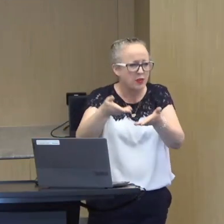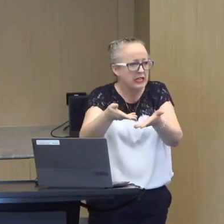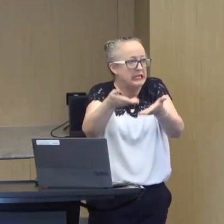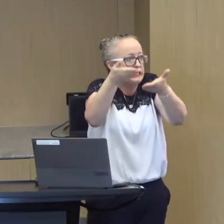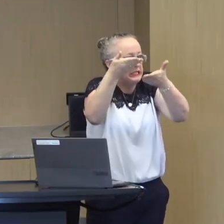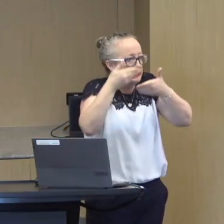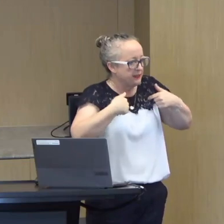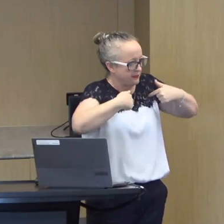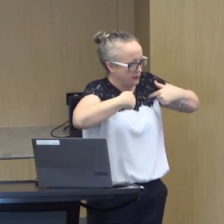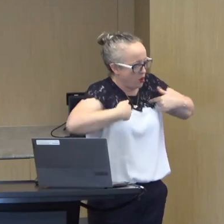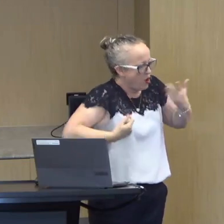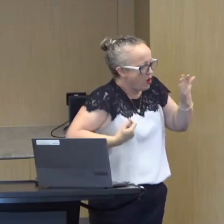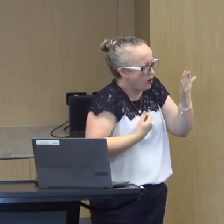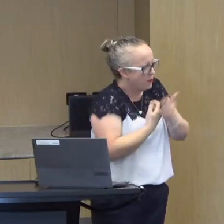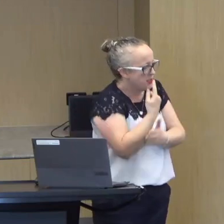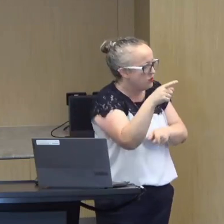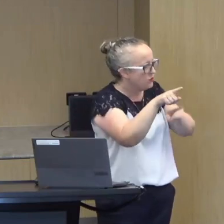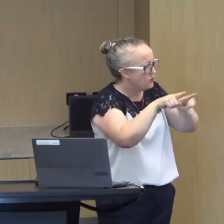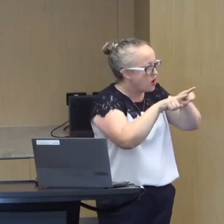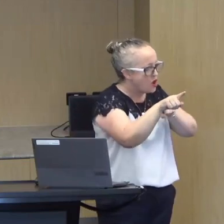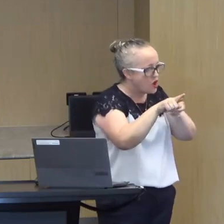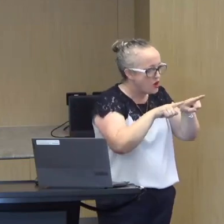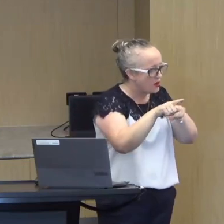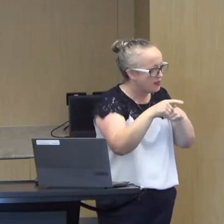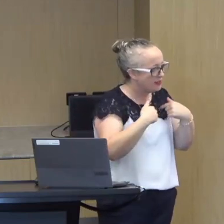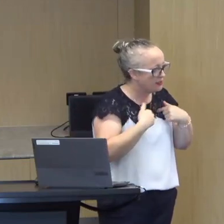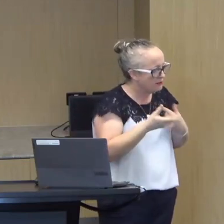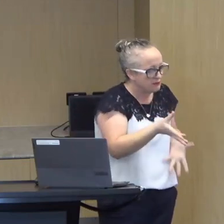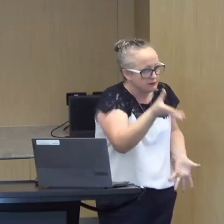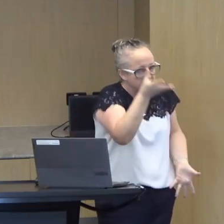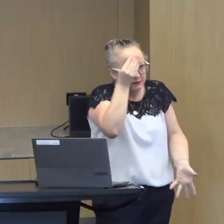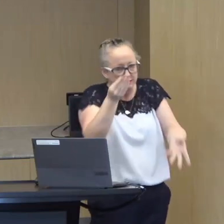have given me the opportunity to learn from them.